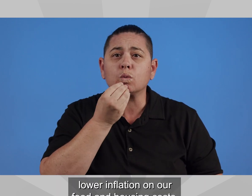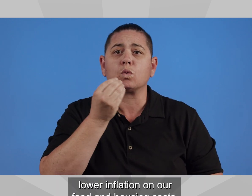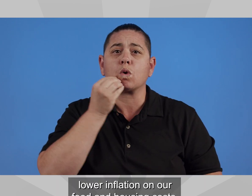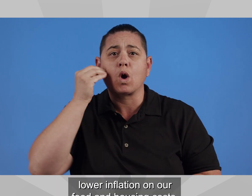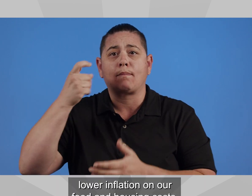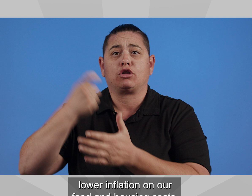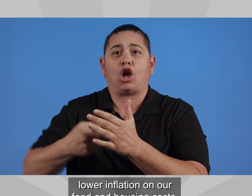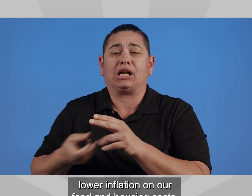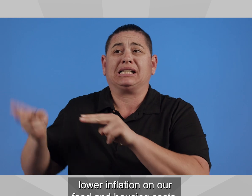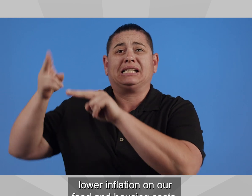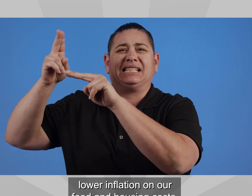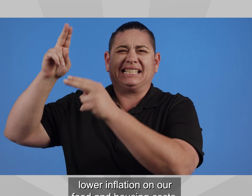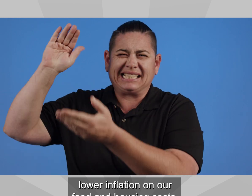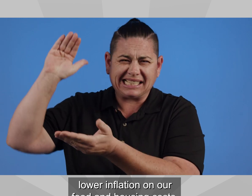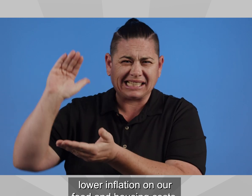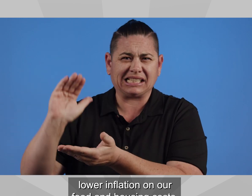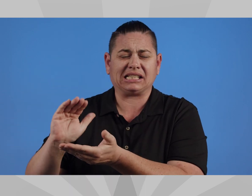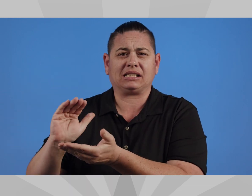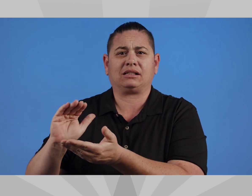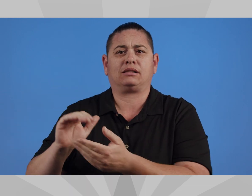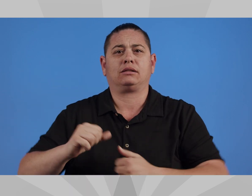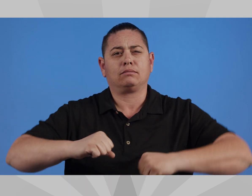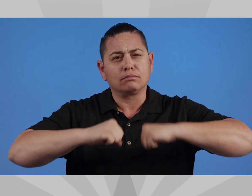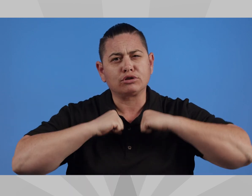inflation on our food and housing costs.